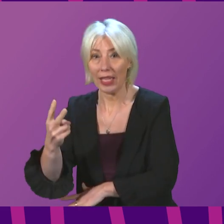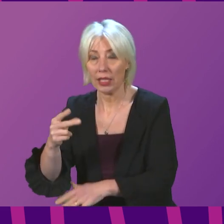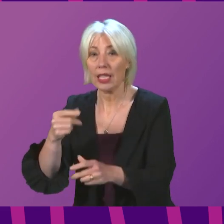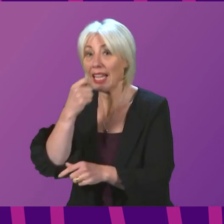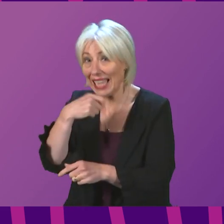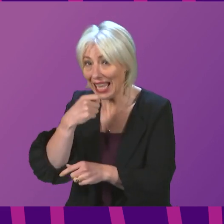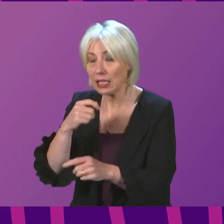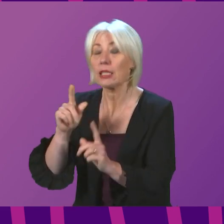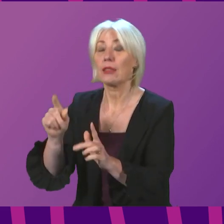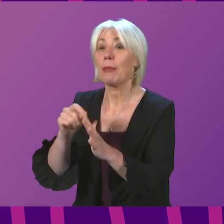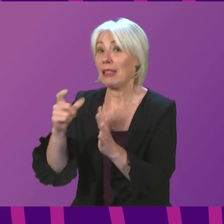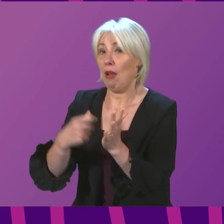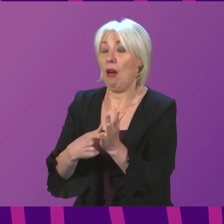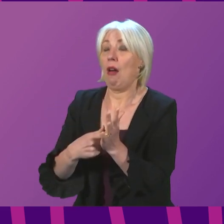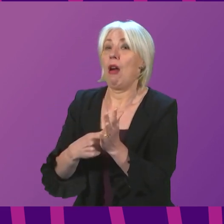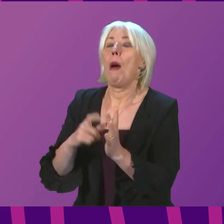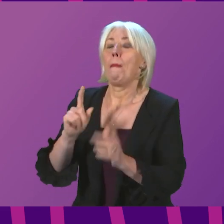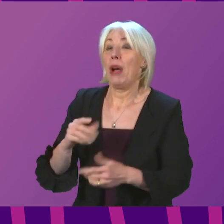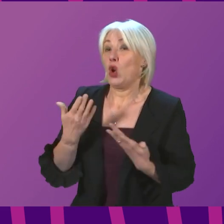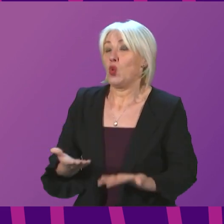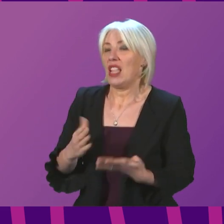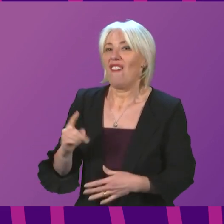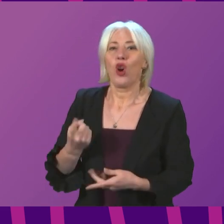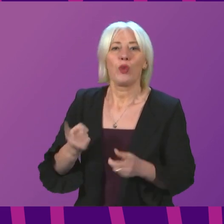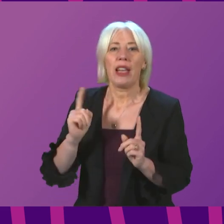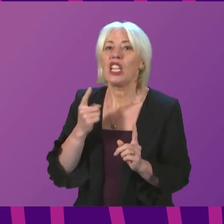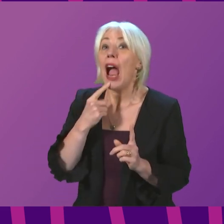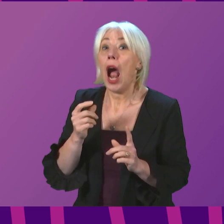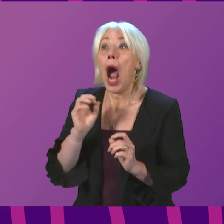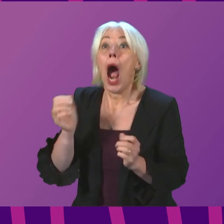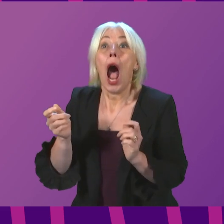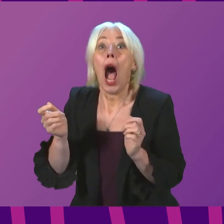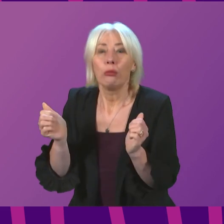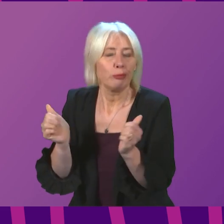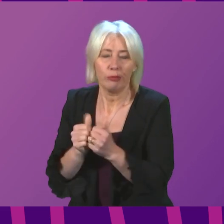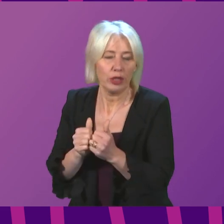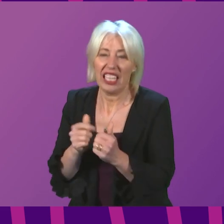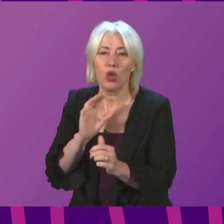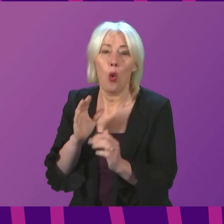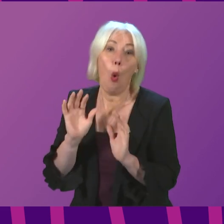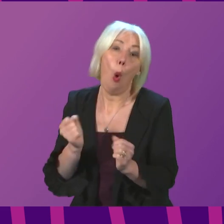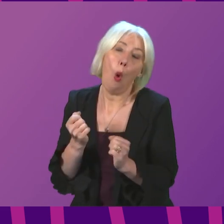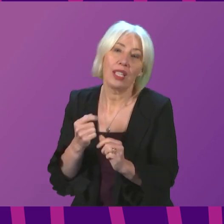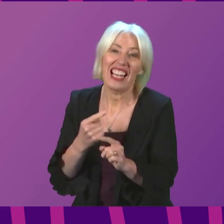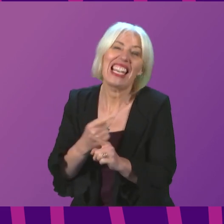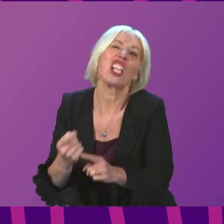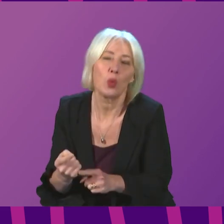However, the First Minister's message today on these essential changes is yet again to tune in next week. We have had the ground